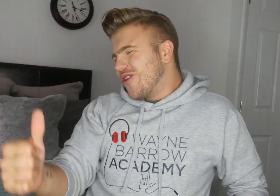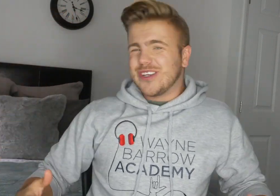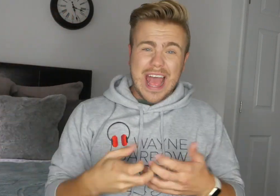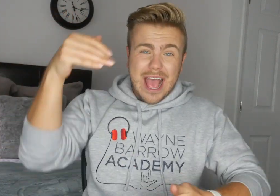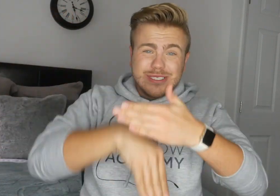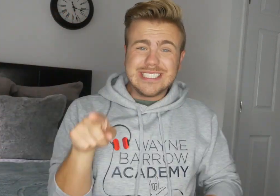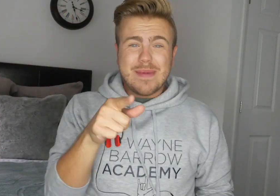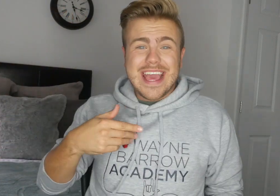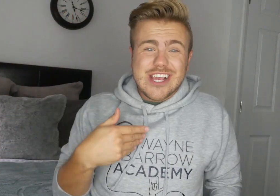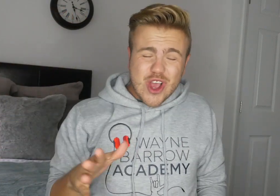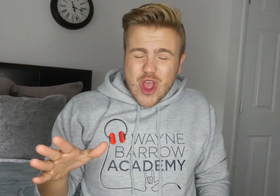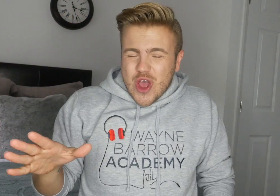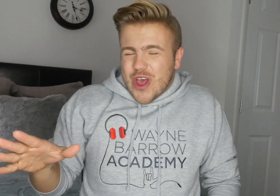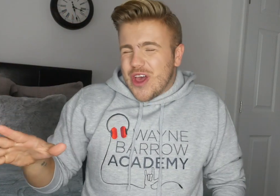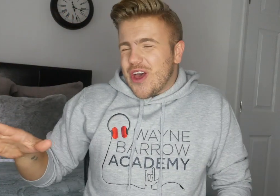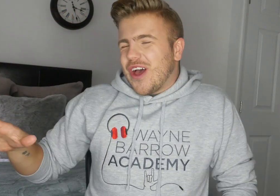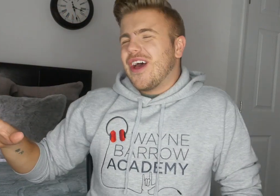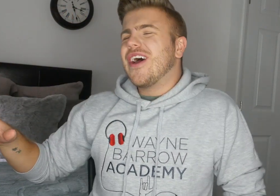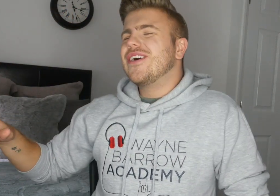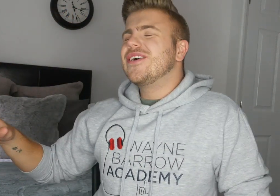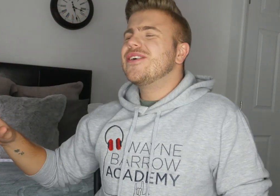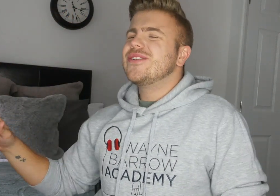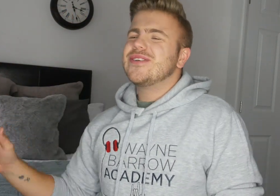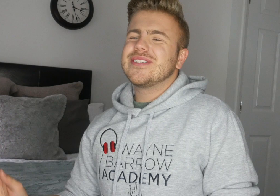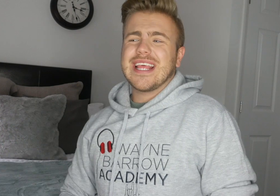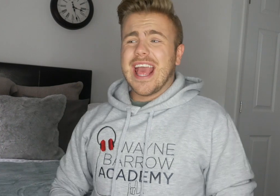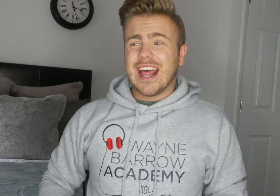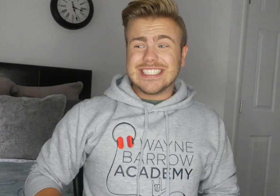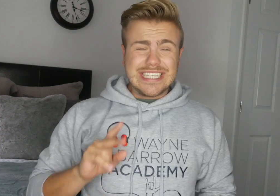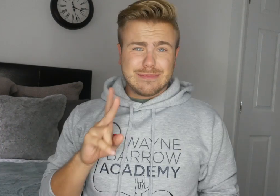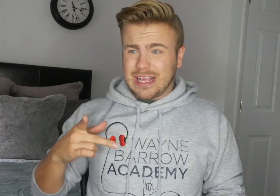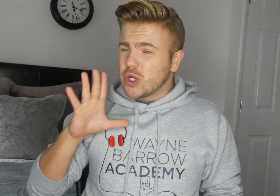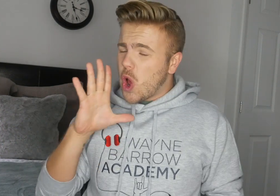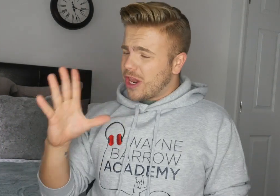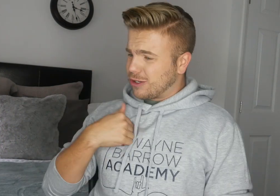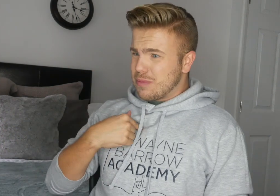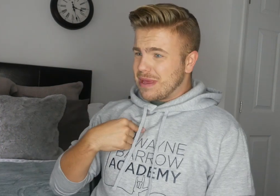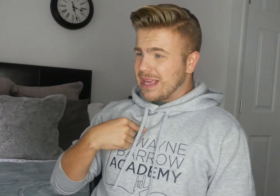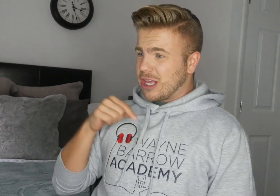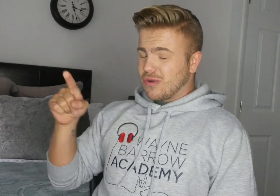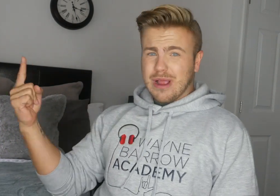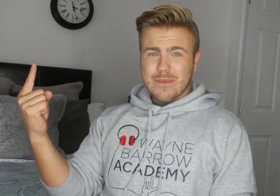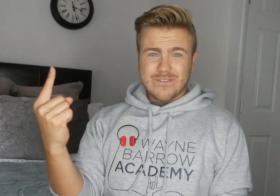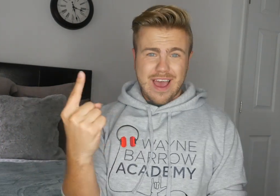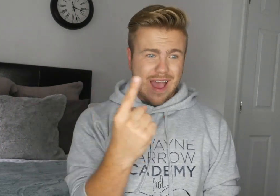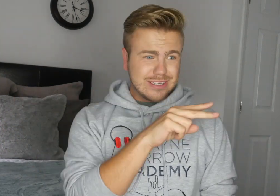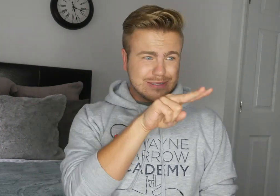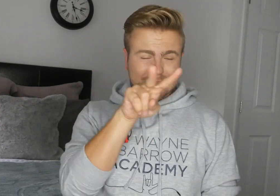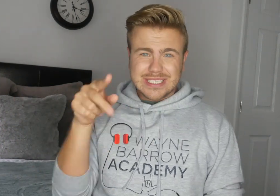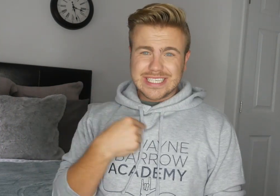How deep it goes And it seems like it's calling out to me So come find me